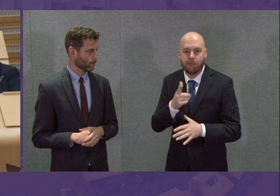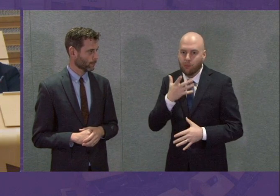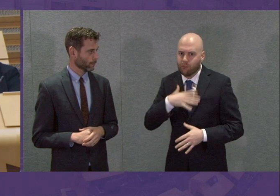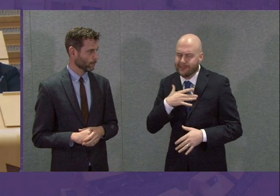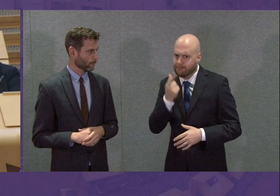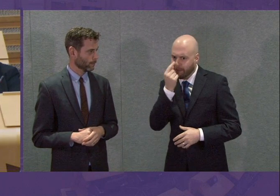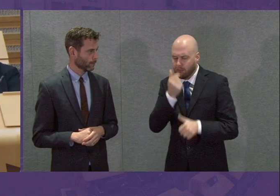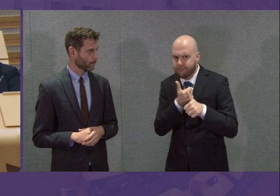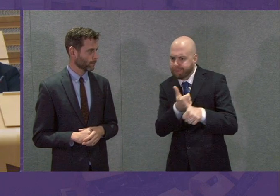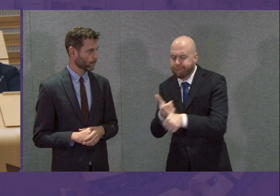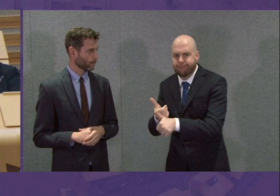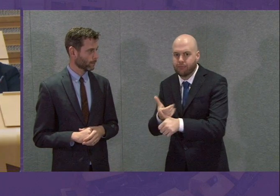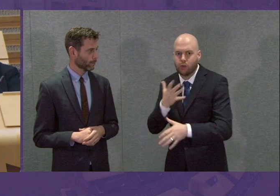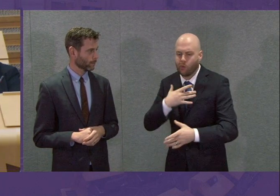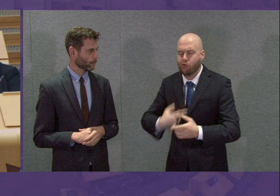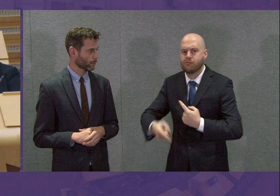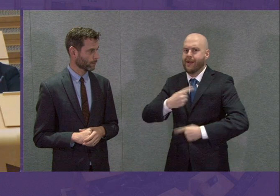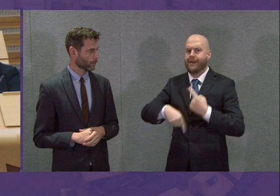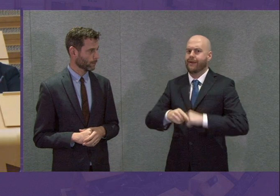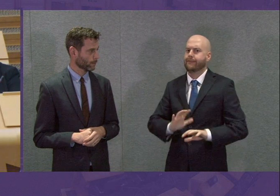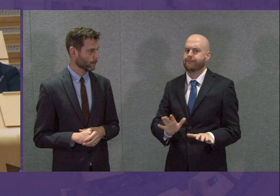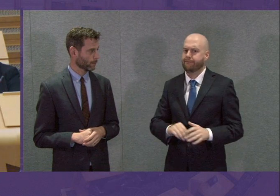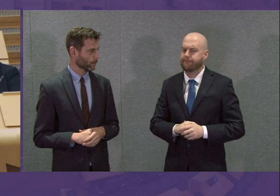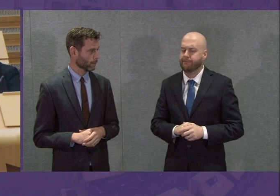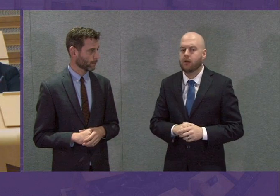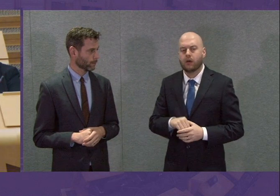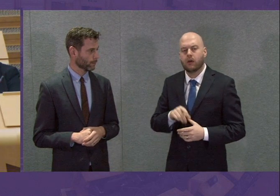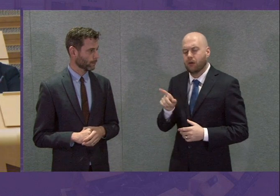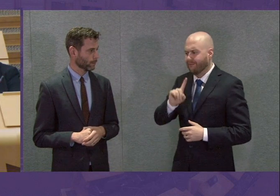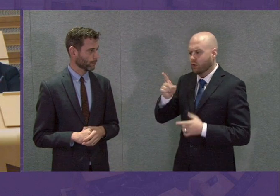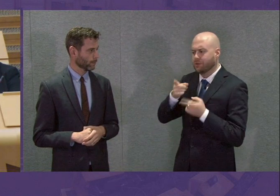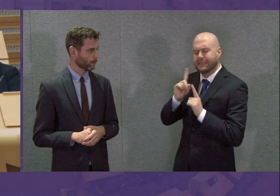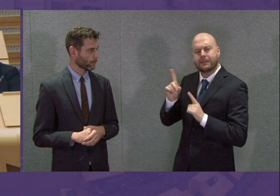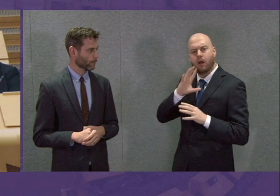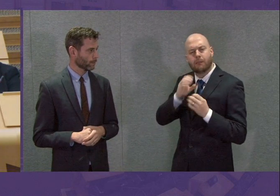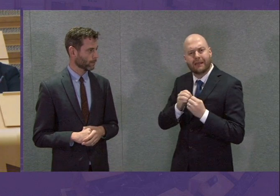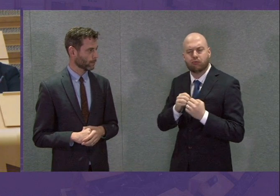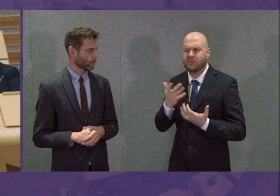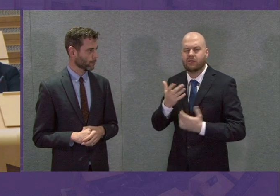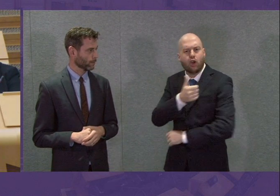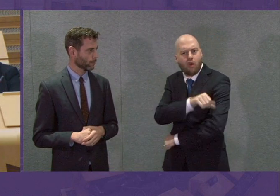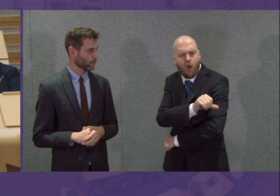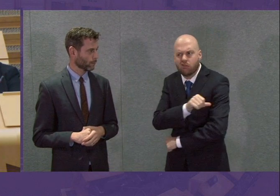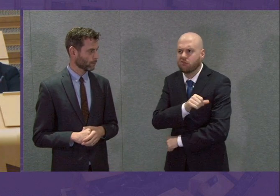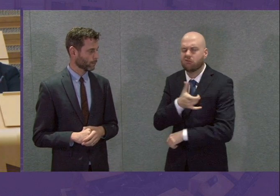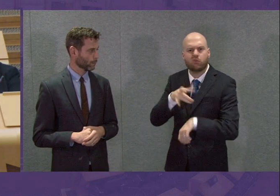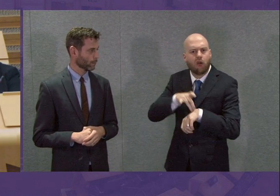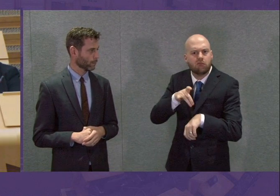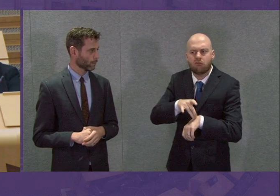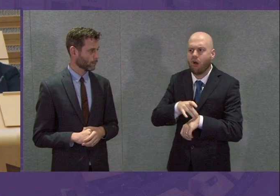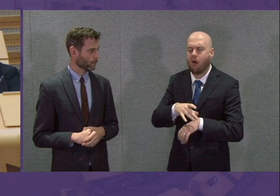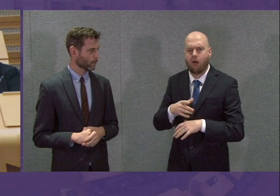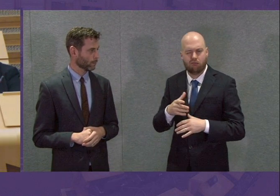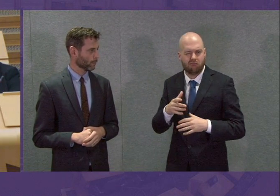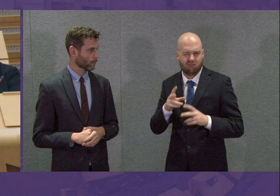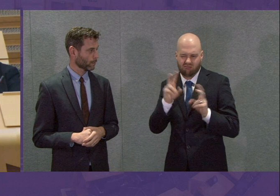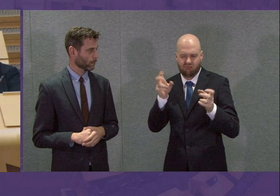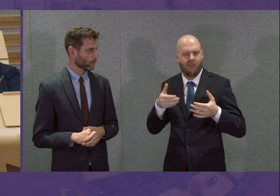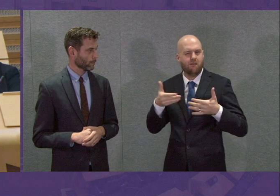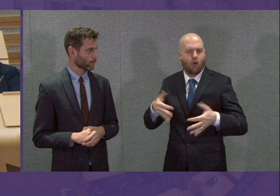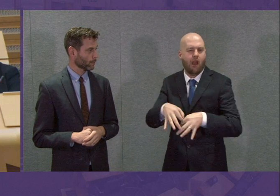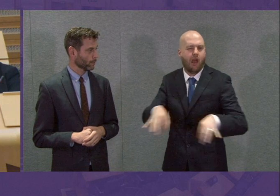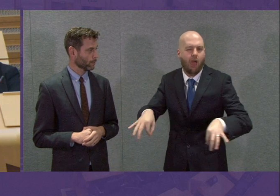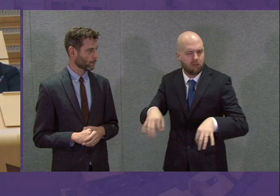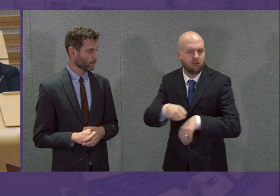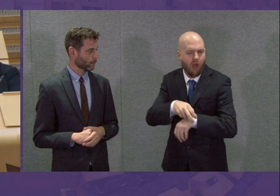Now, yesterday the First Minister mentioned nurses, doctors and other critical staff. Can she confirm that this will include police officers? And can she tell us which